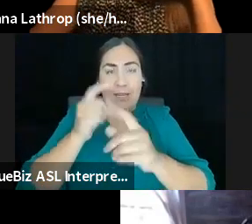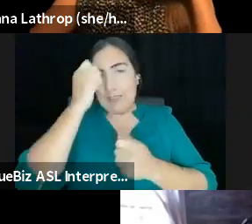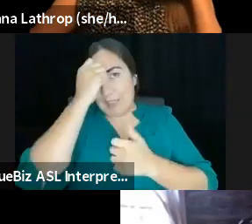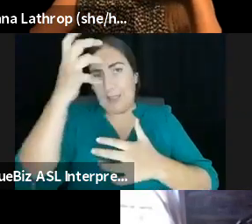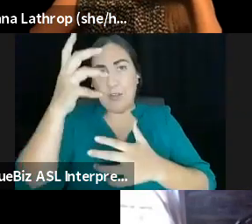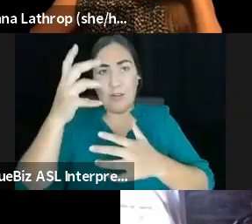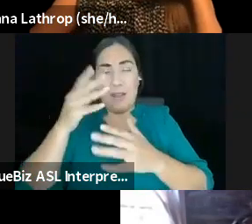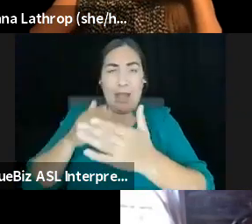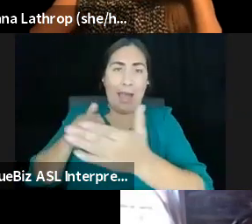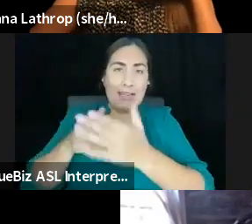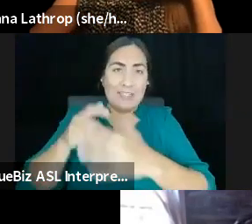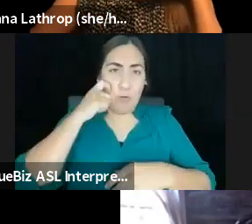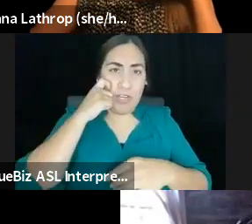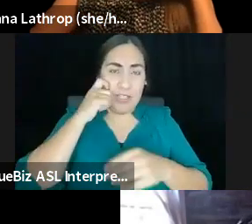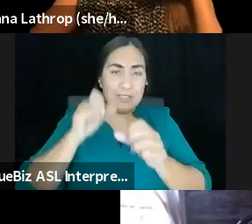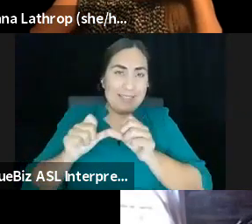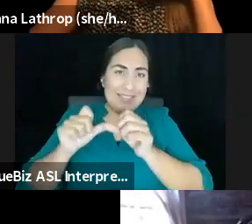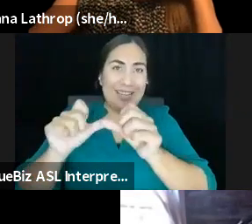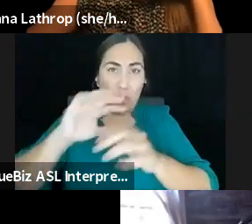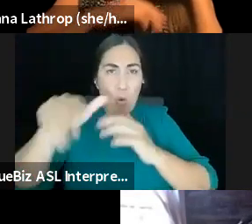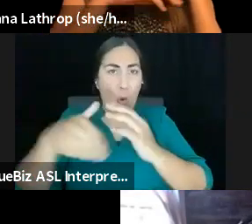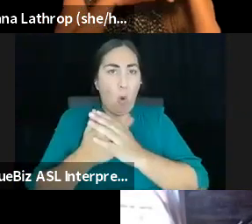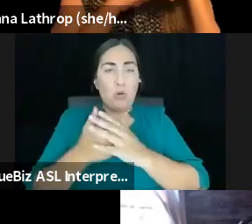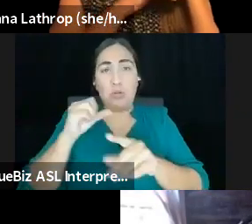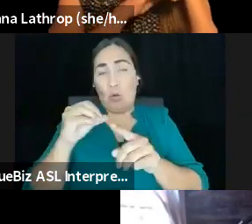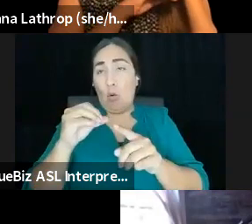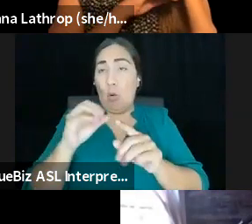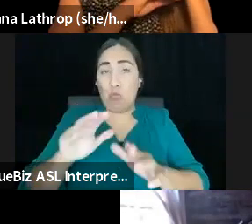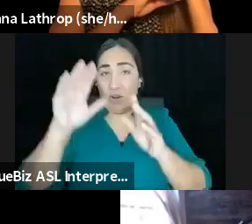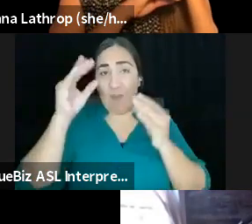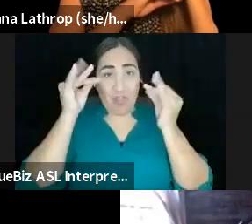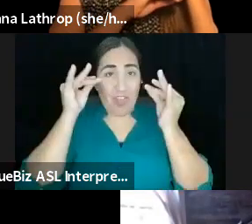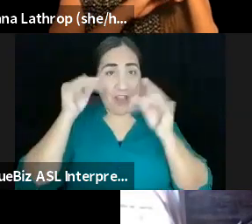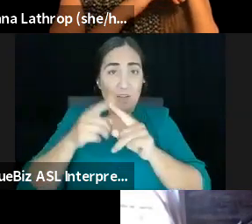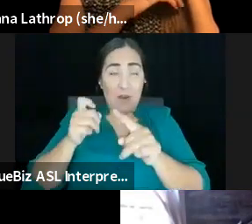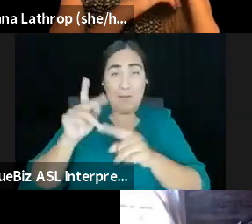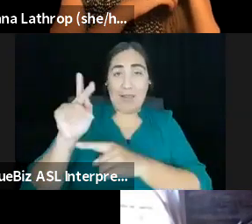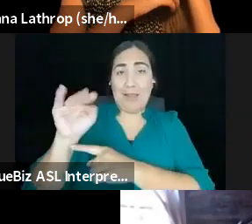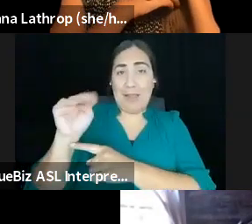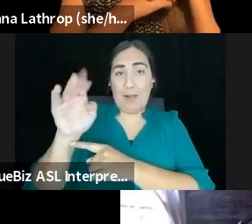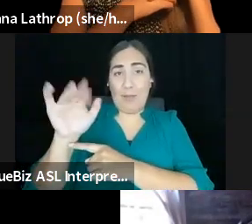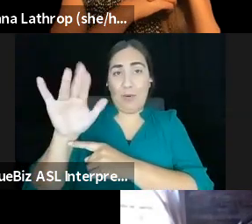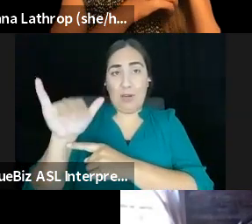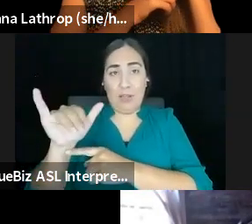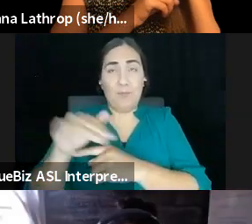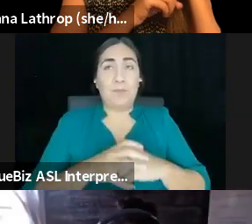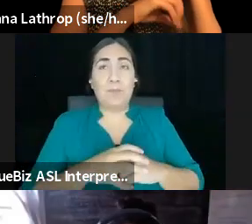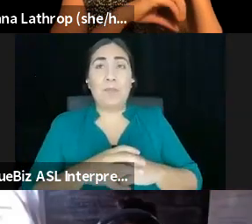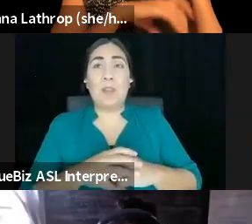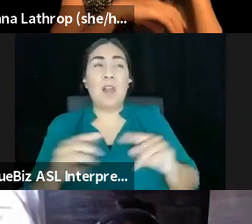so again, some wonderful thoughts and questions from Kimberly. Thank you, Kimberly. I have a quick thought about regeneration and